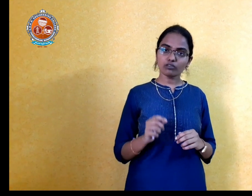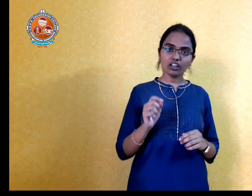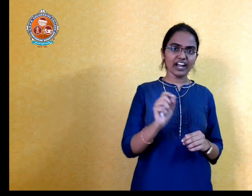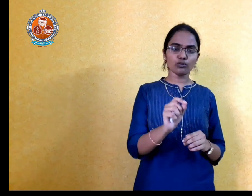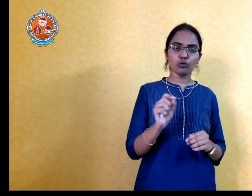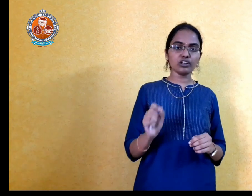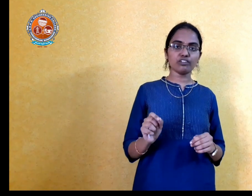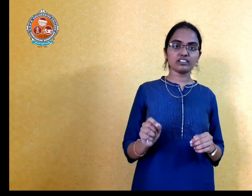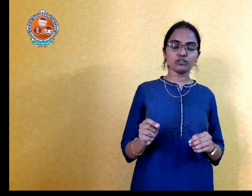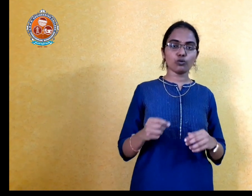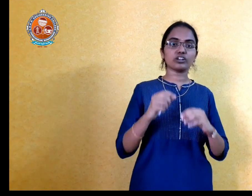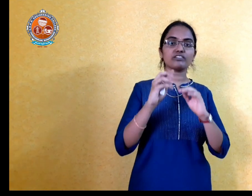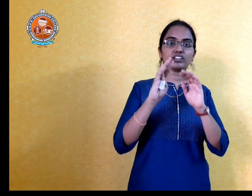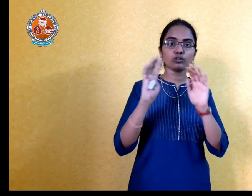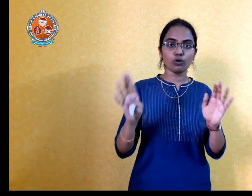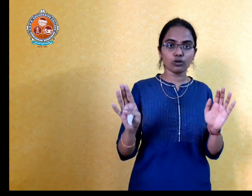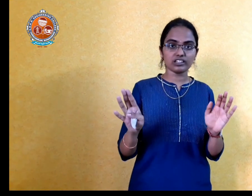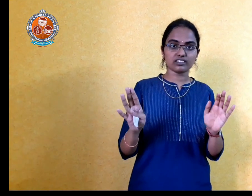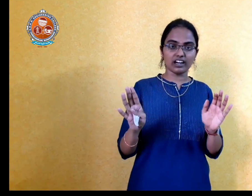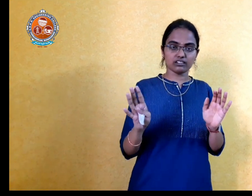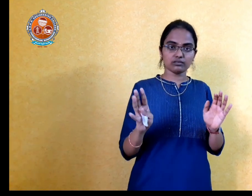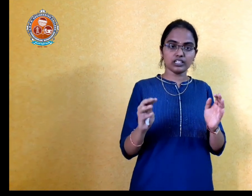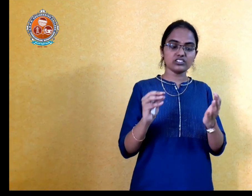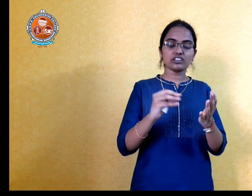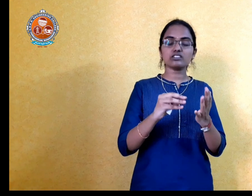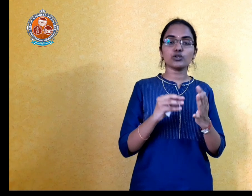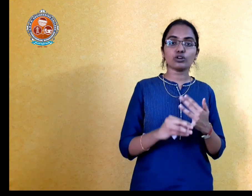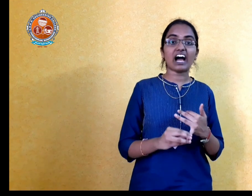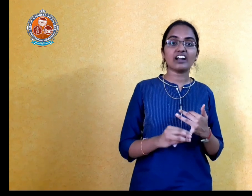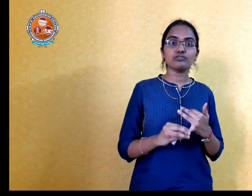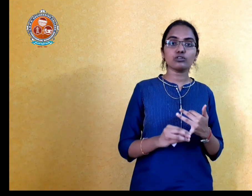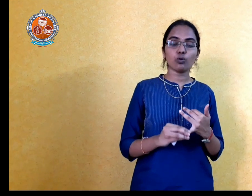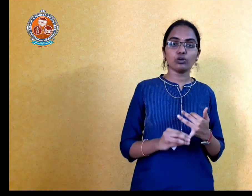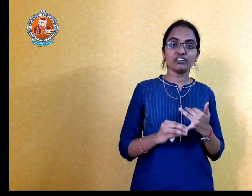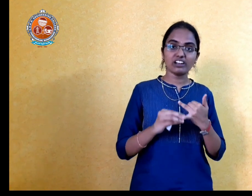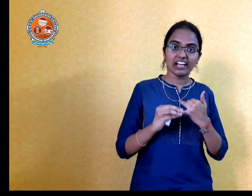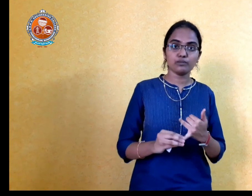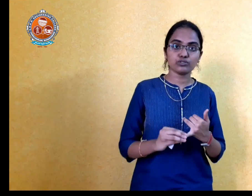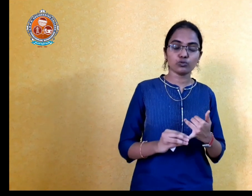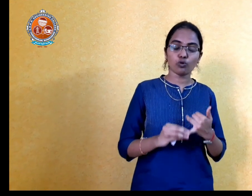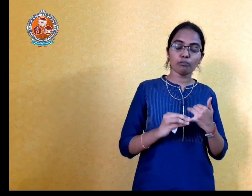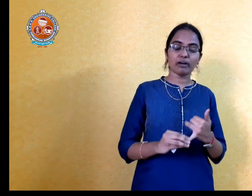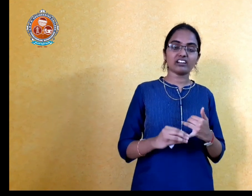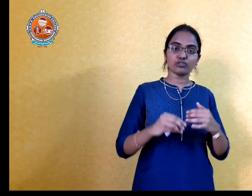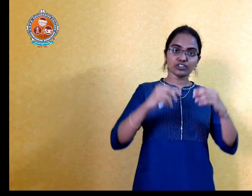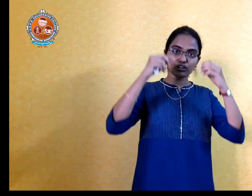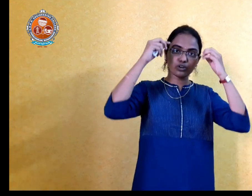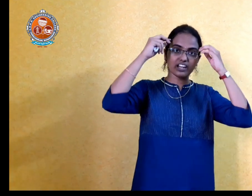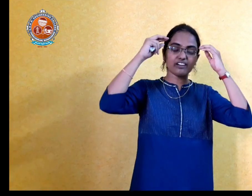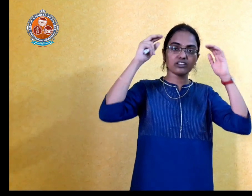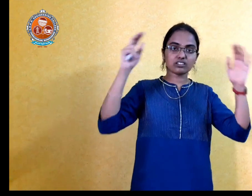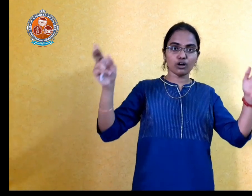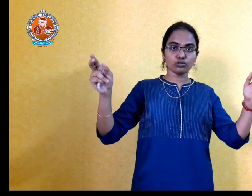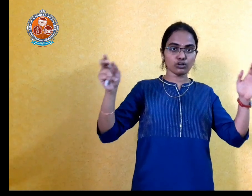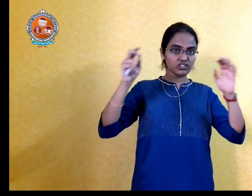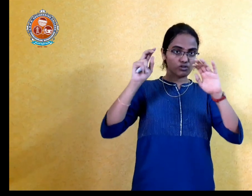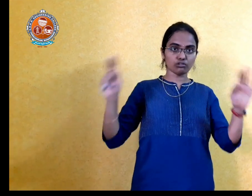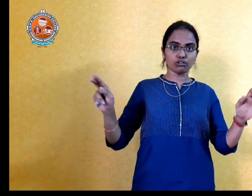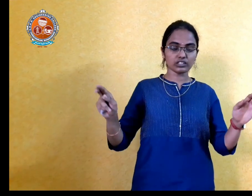and only one thing whatever the goal is that just your hard work only will help you no matter whether you are having sound knowledge or not